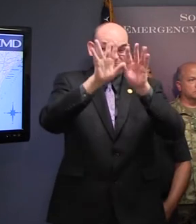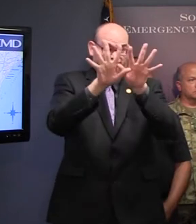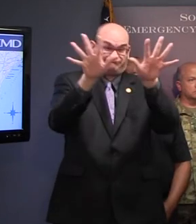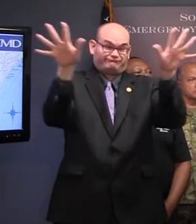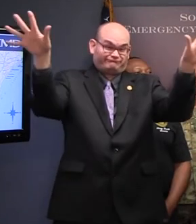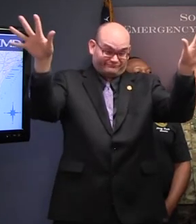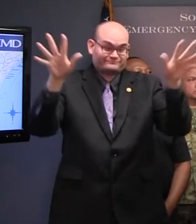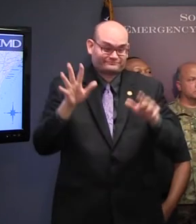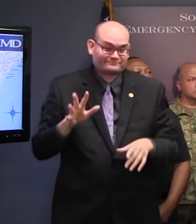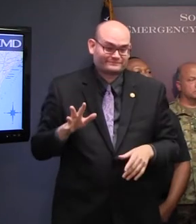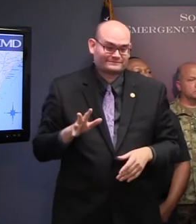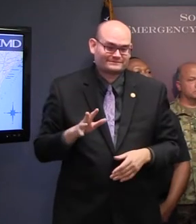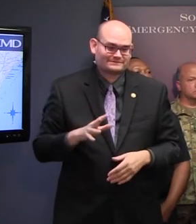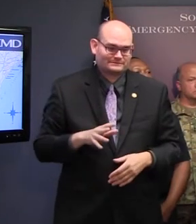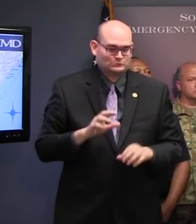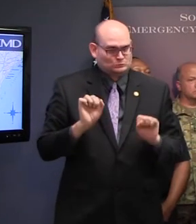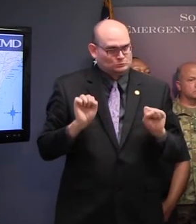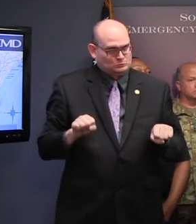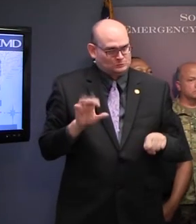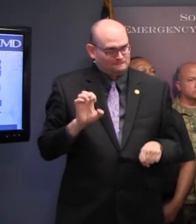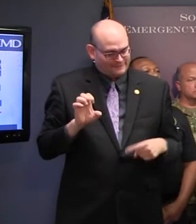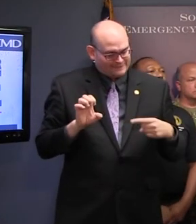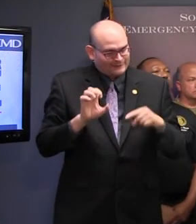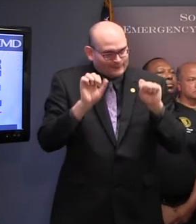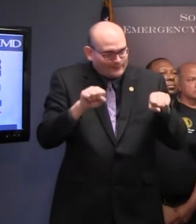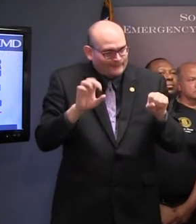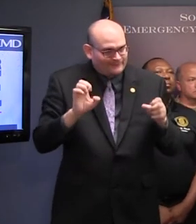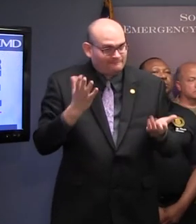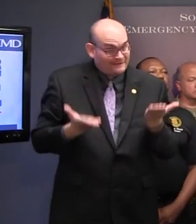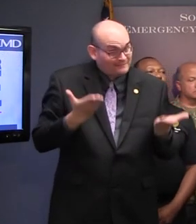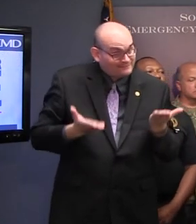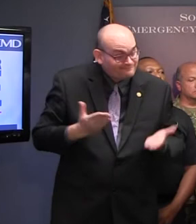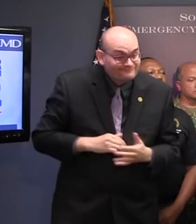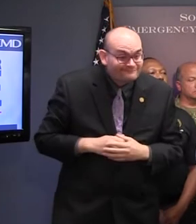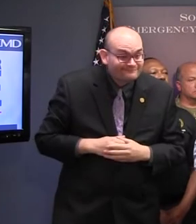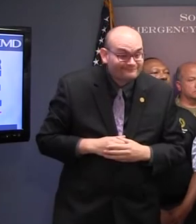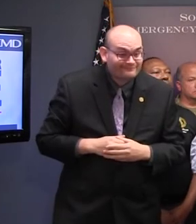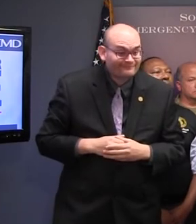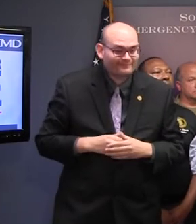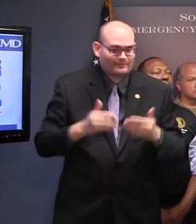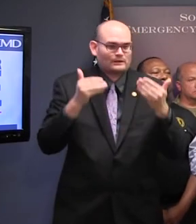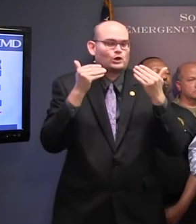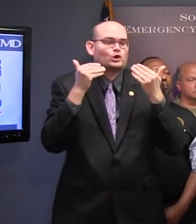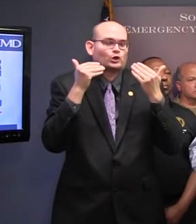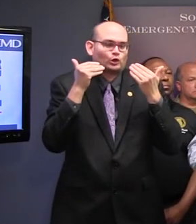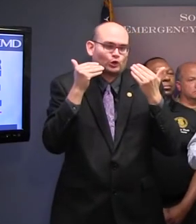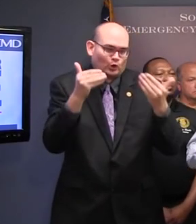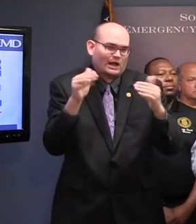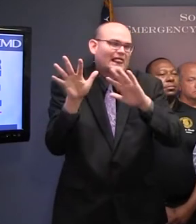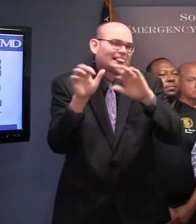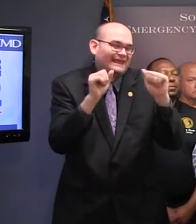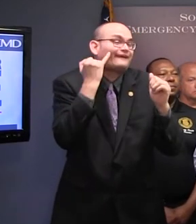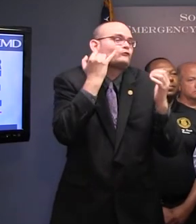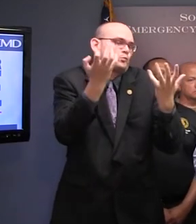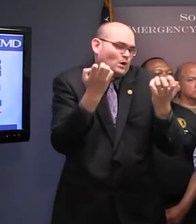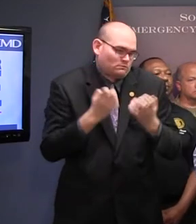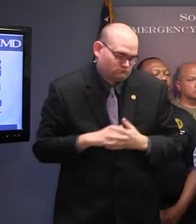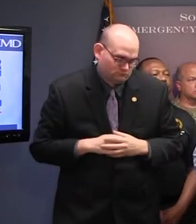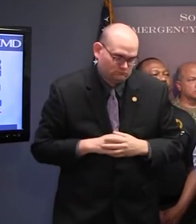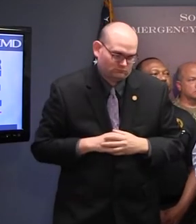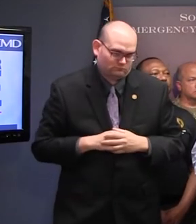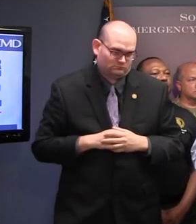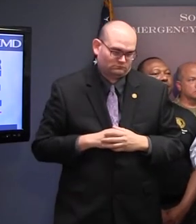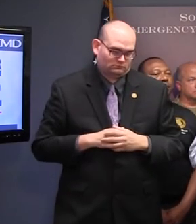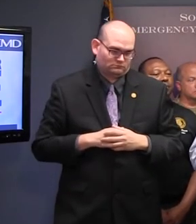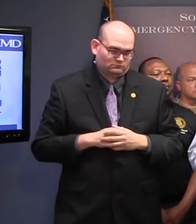go right now if you can. Go as soon as you can. I mean, there's no prohibition in the law for somebody to leave right